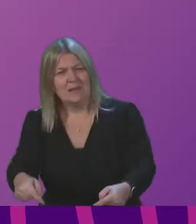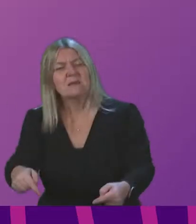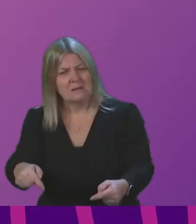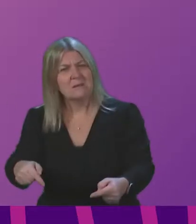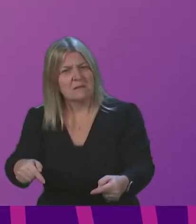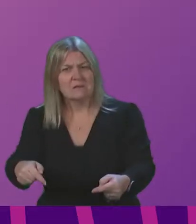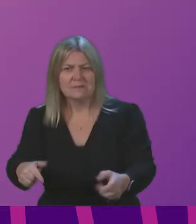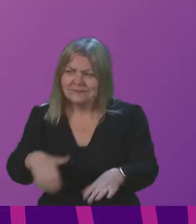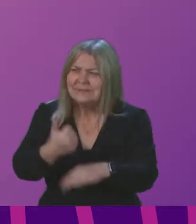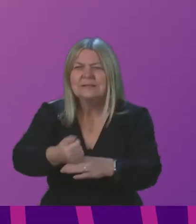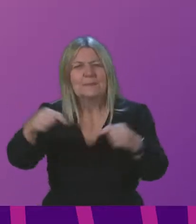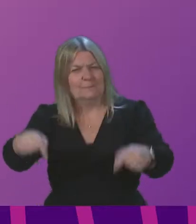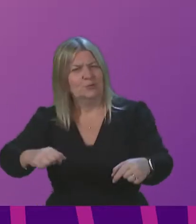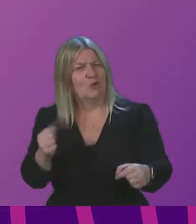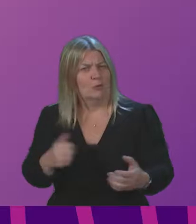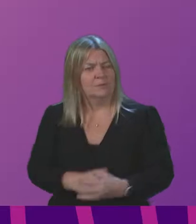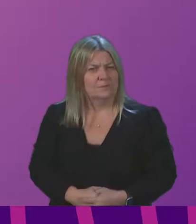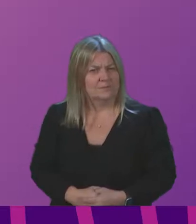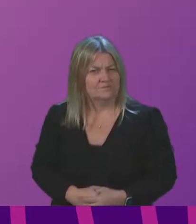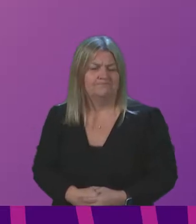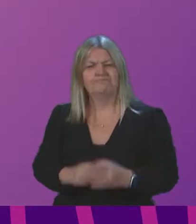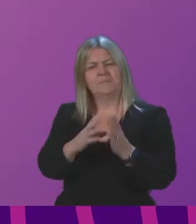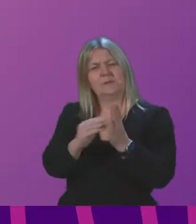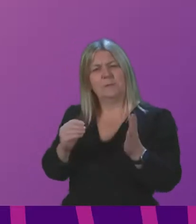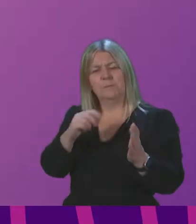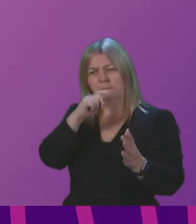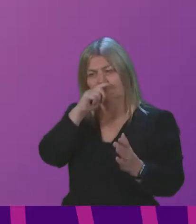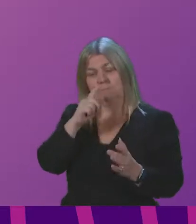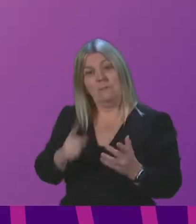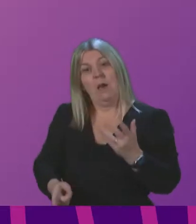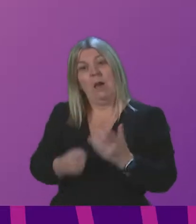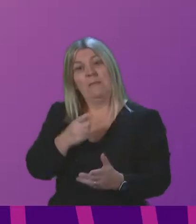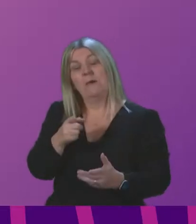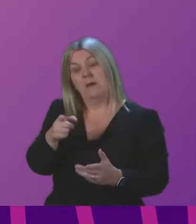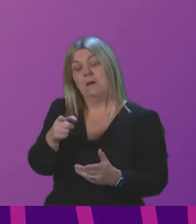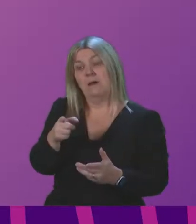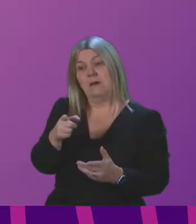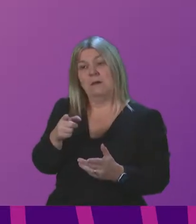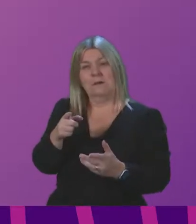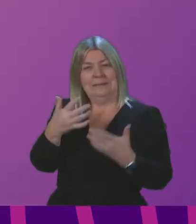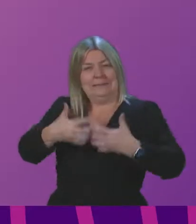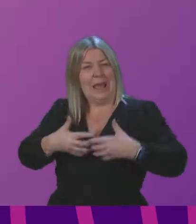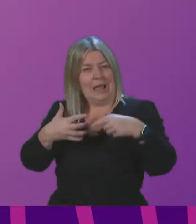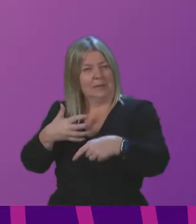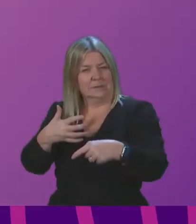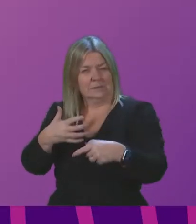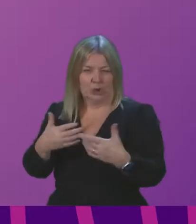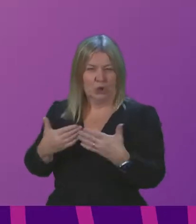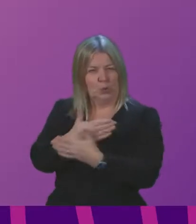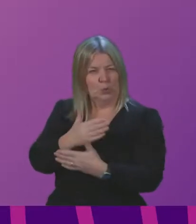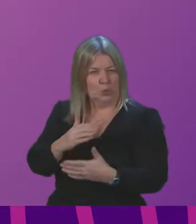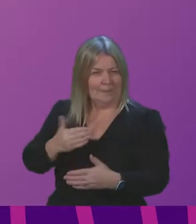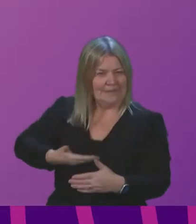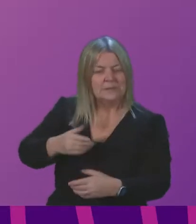efficiencies. As an example, I spoke with another tech start-up company who've developed a remarkable antibody test using